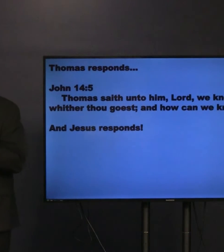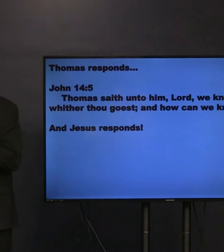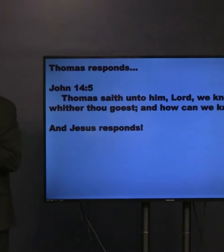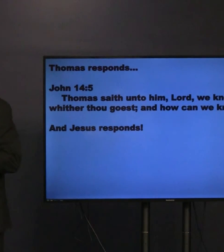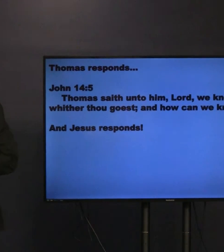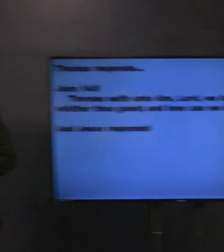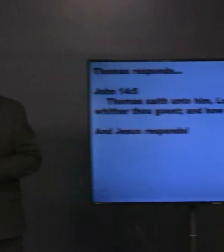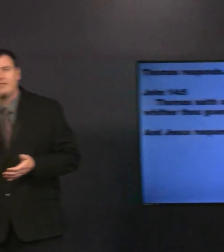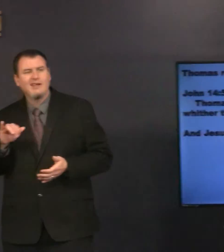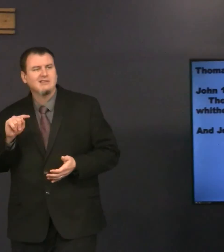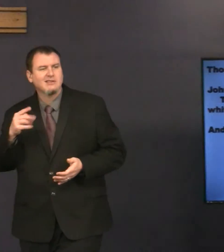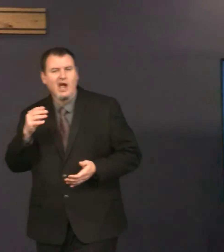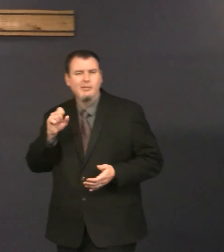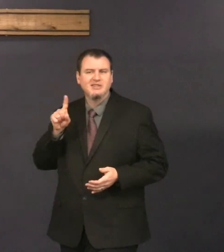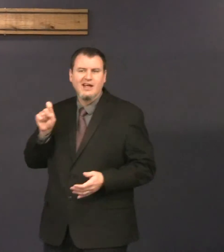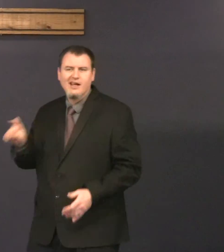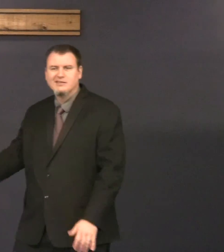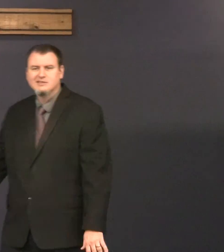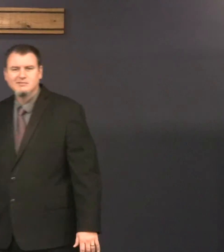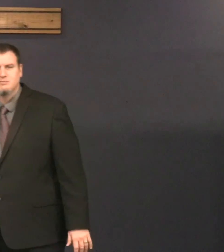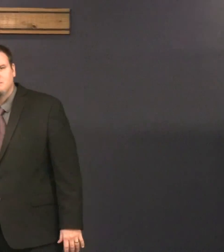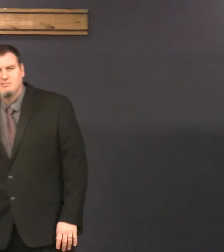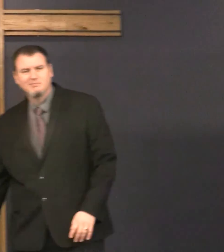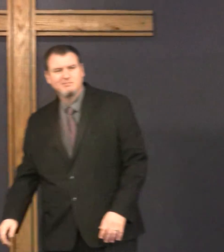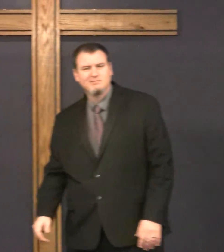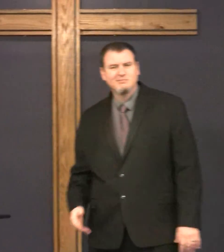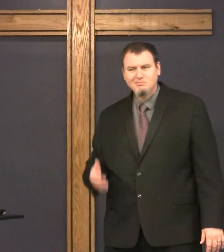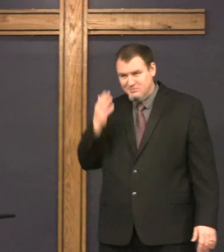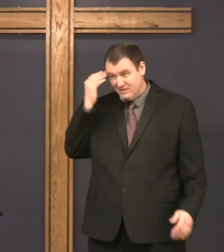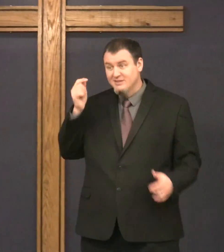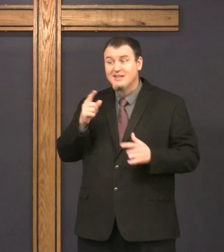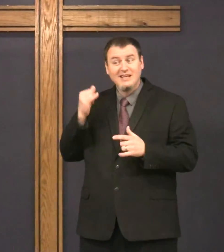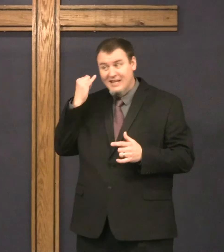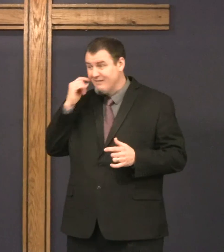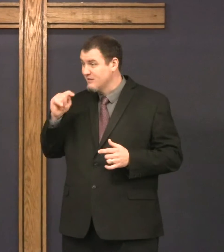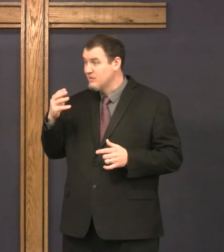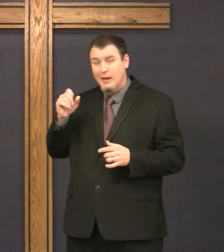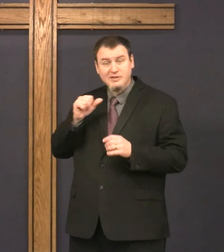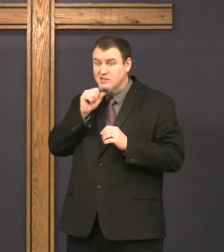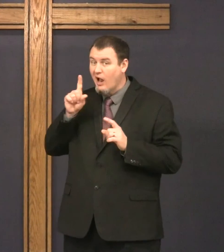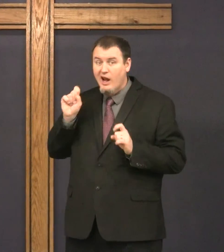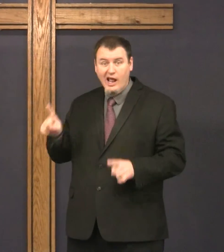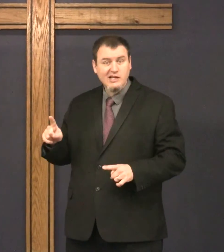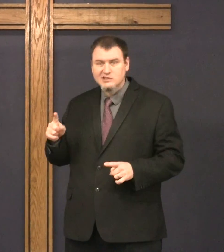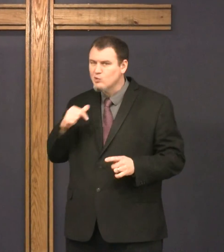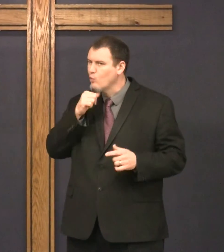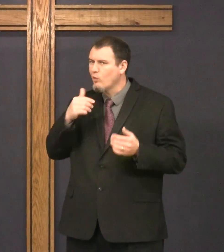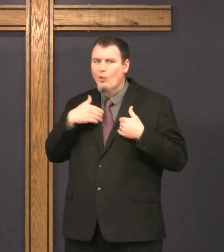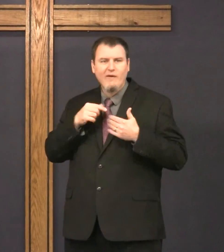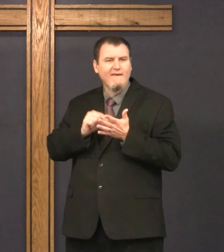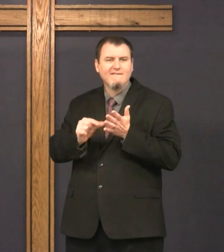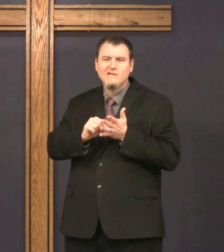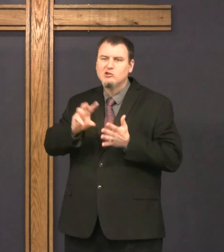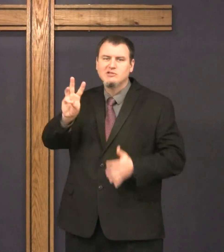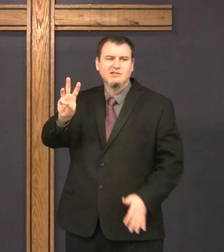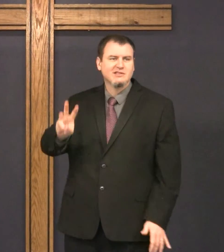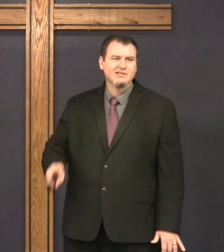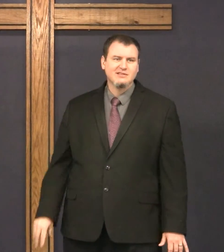And I'm so thankful for that, that Thomas asked that question. Because if Thomas hadn't asked, we would know